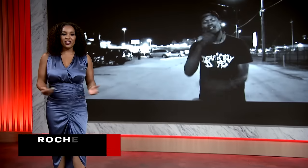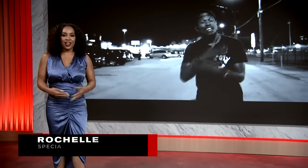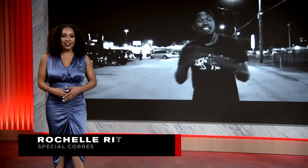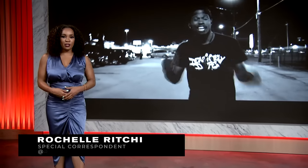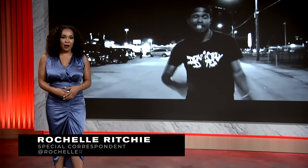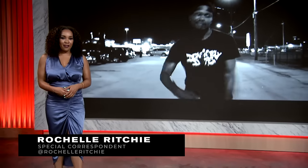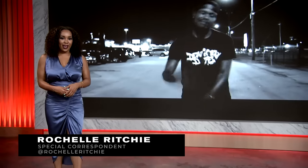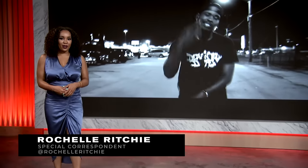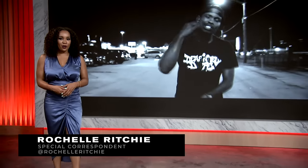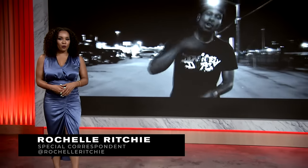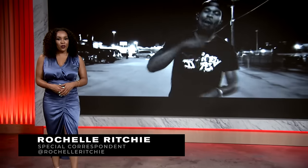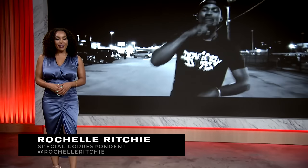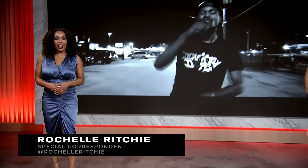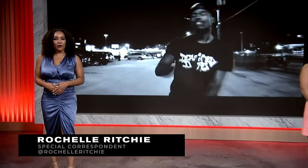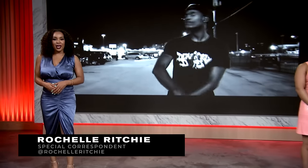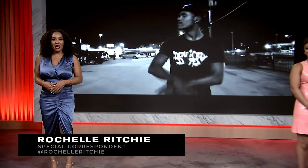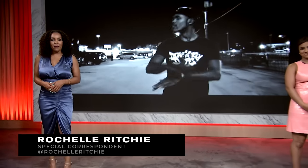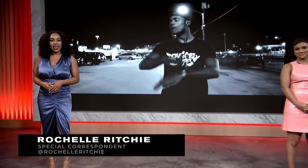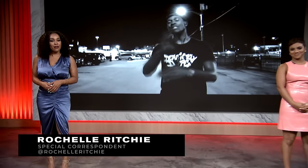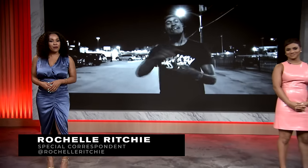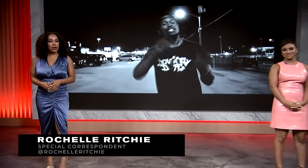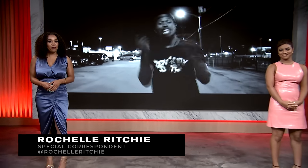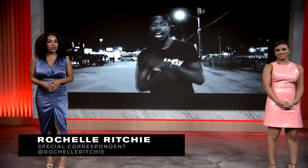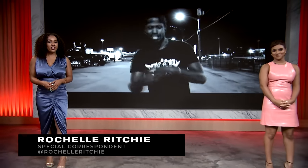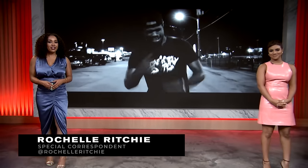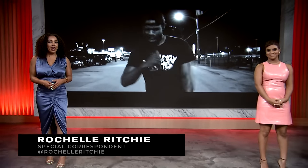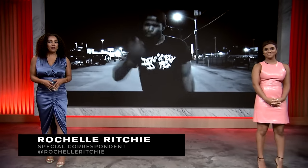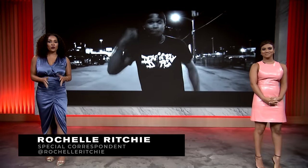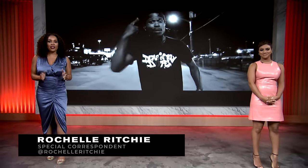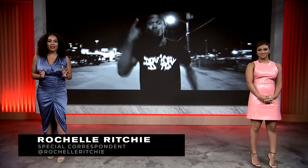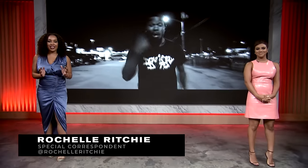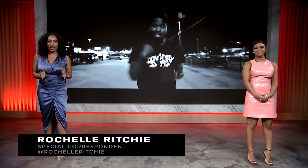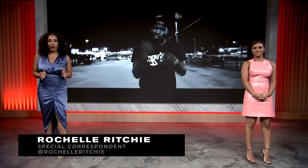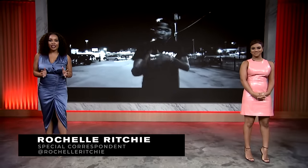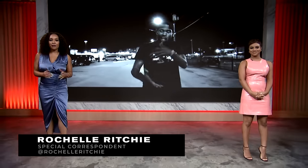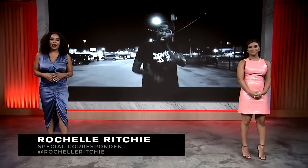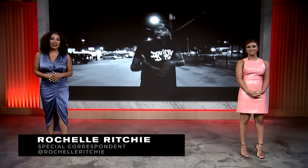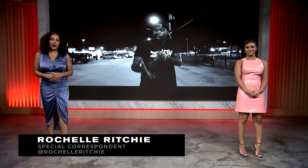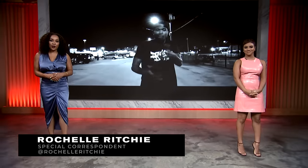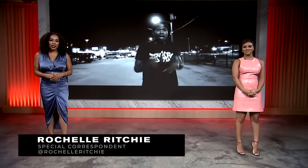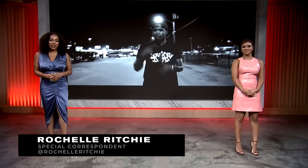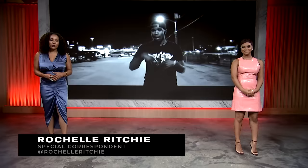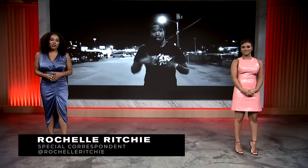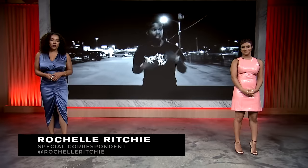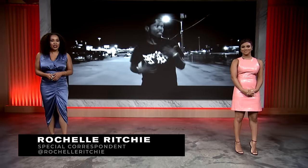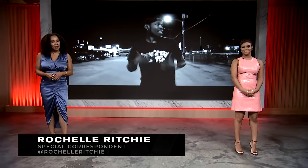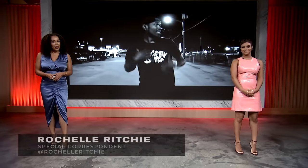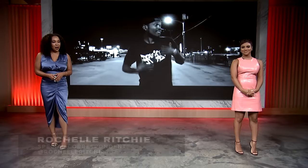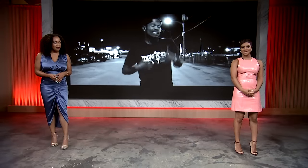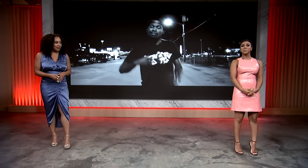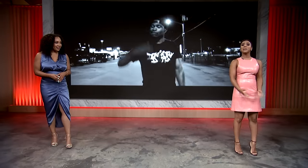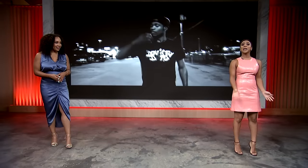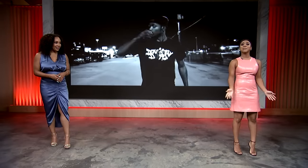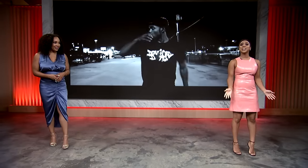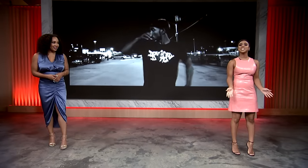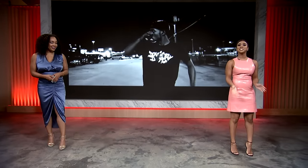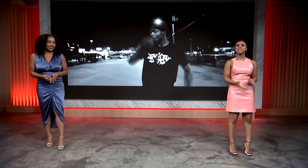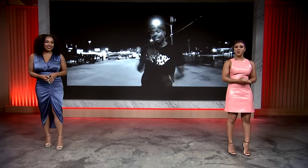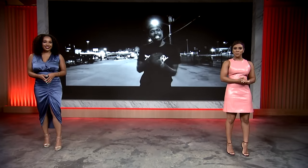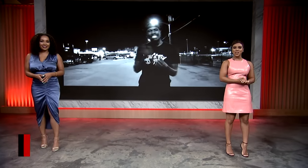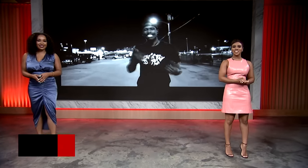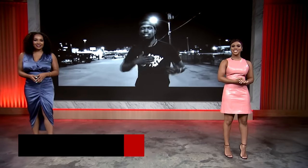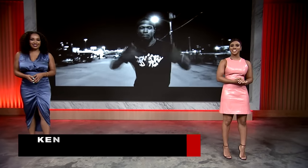We shine a spotlight on Rolling Loud Miami and the man bridging the gap to allow the hearing impaired to enjoy hip-hop. Matt